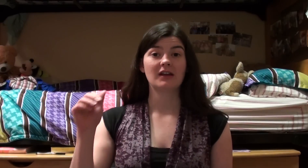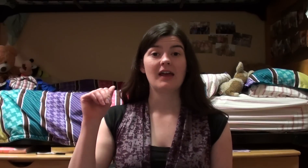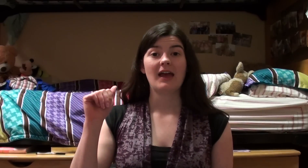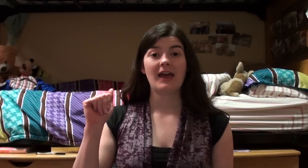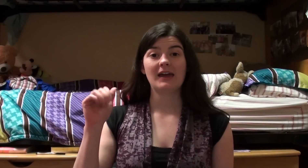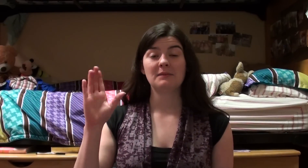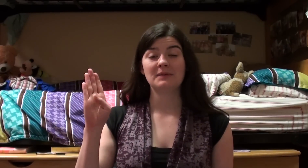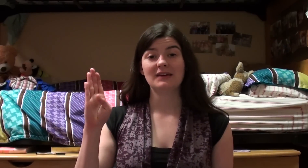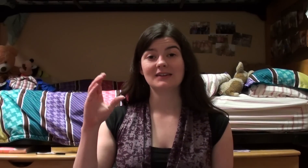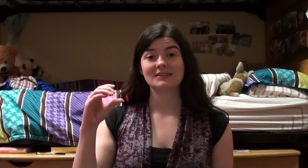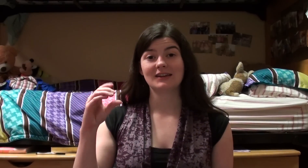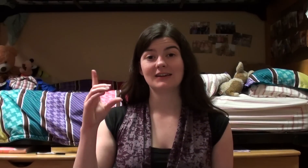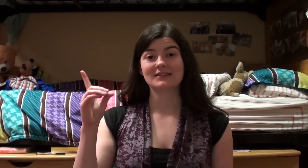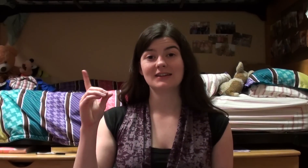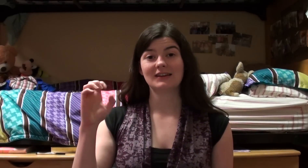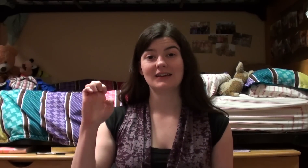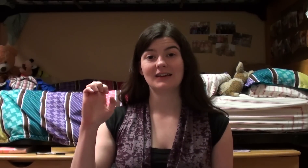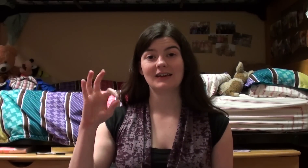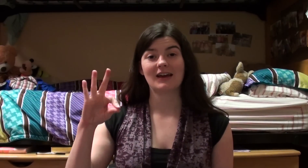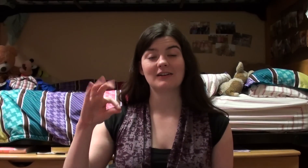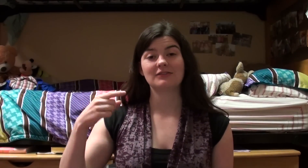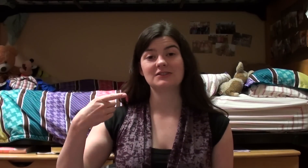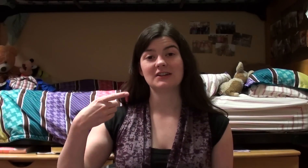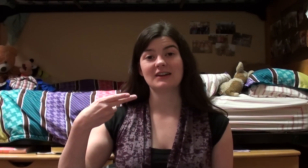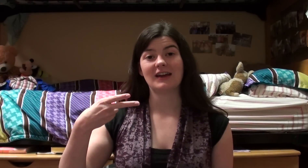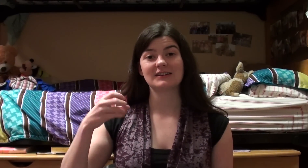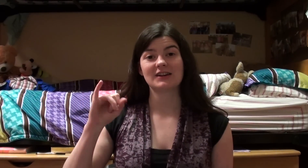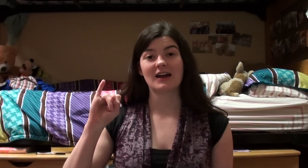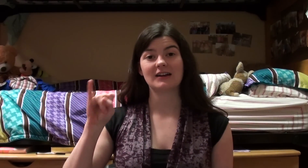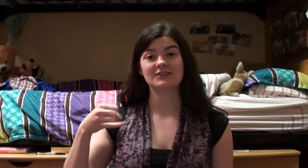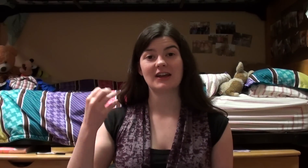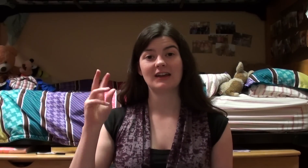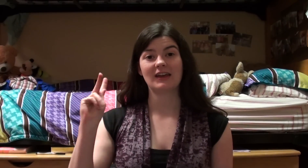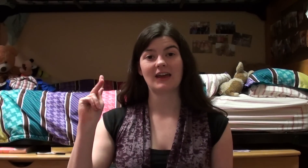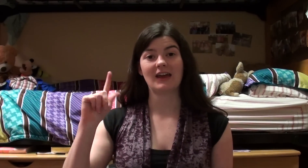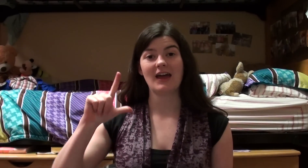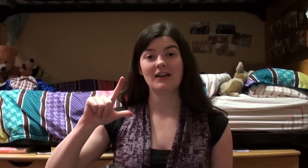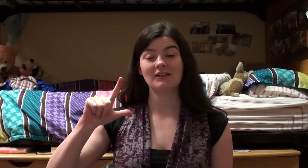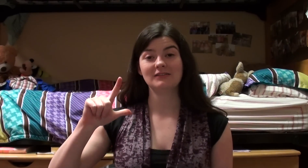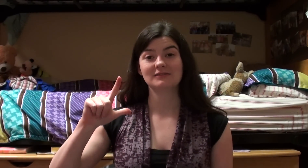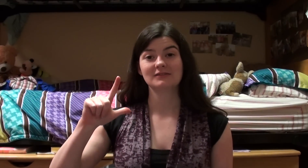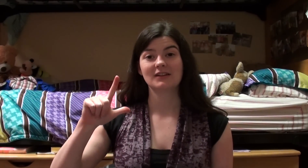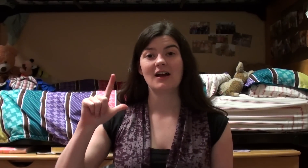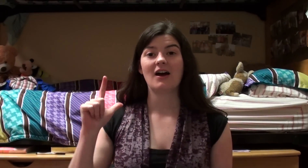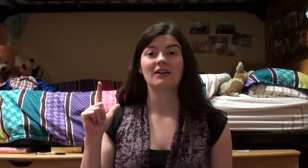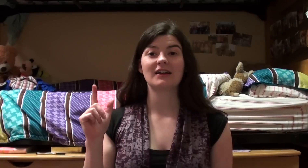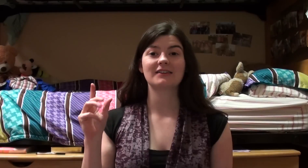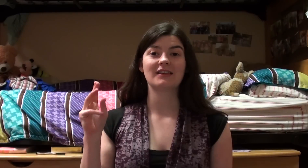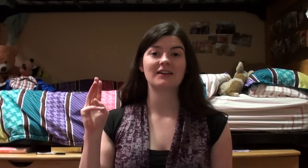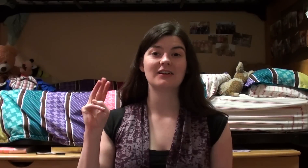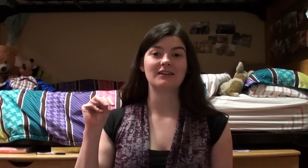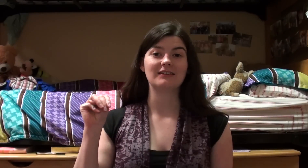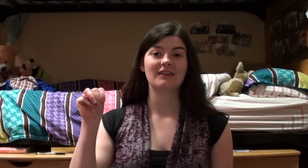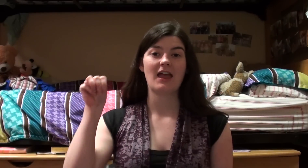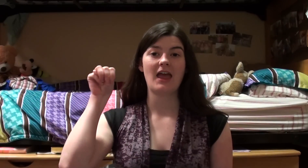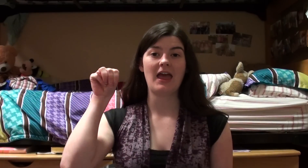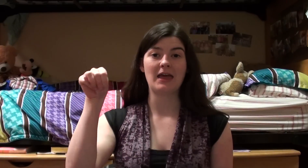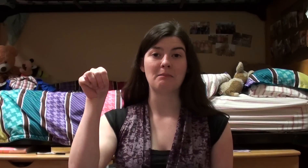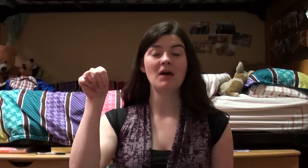A, B, C, D, E, F, G, H, I, J, K, L. Our next letter is M,